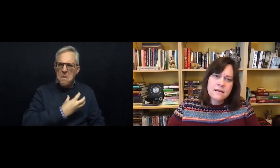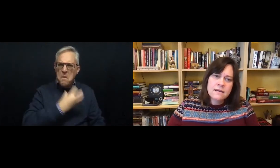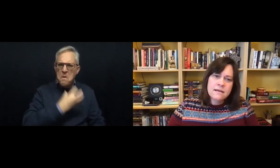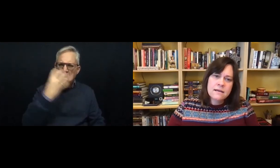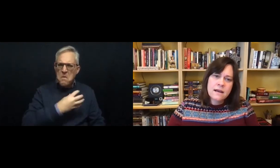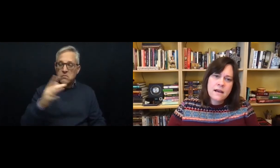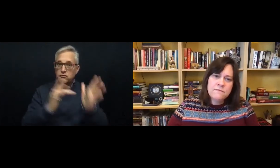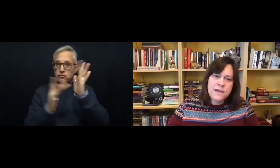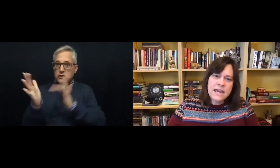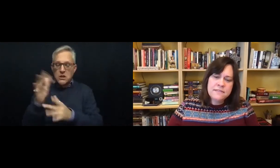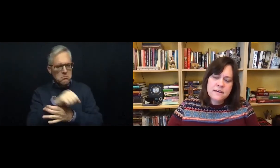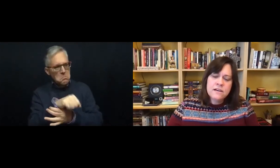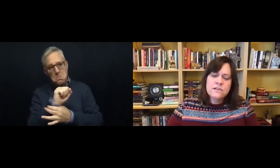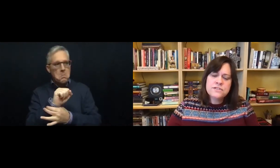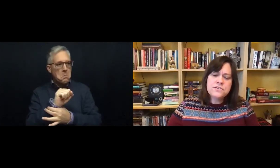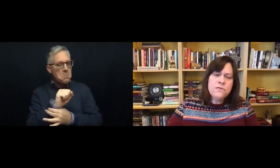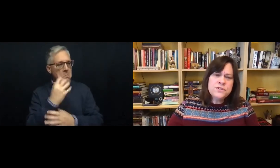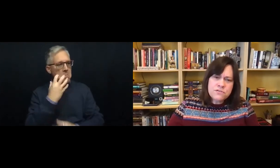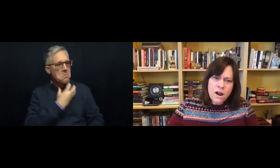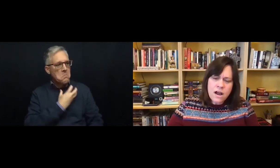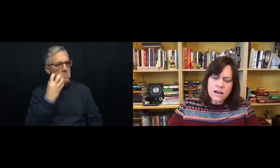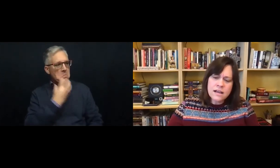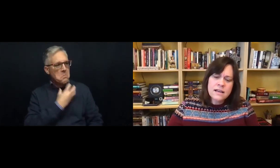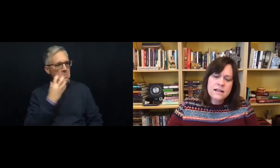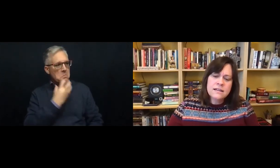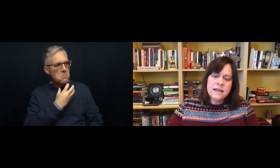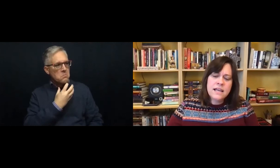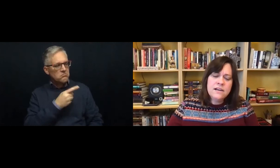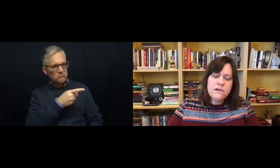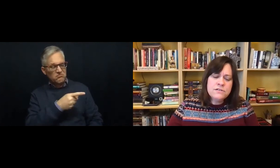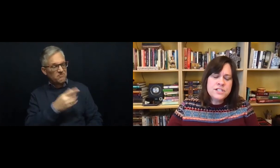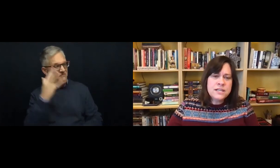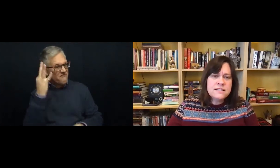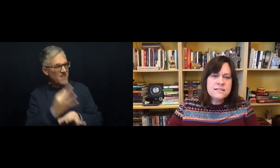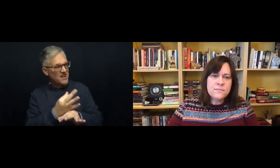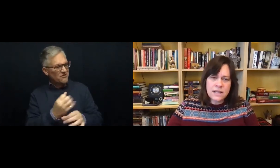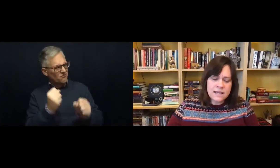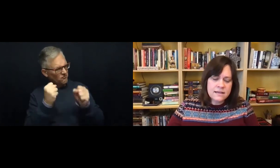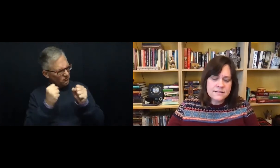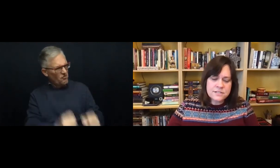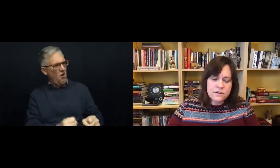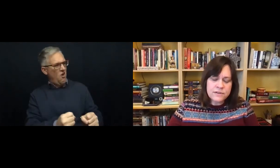A faith so strong that he knows Jesus will heal his servant